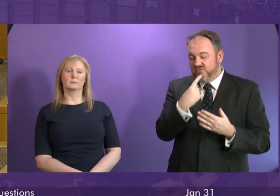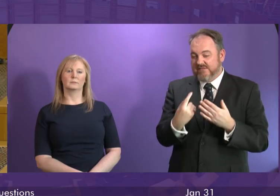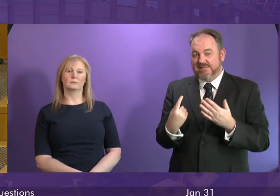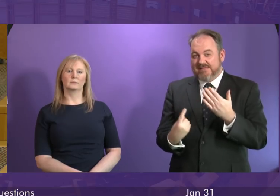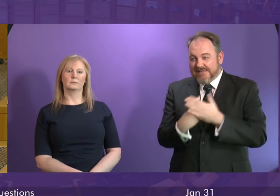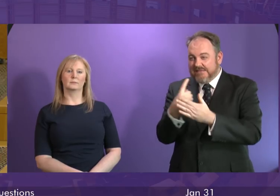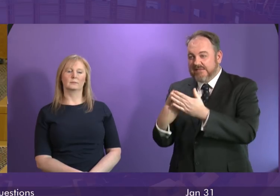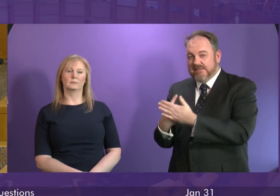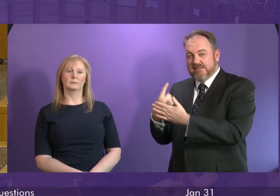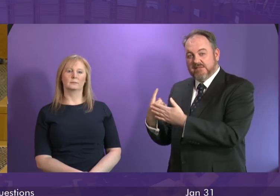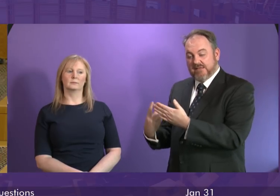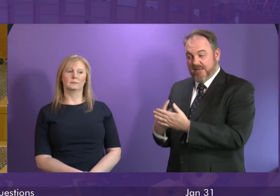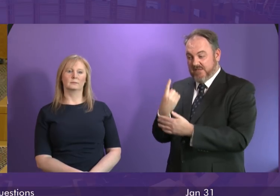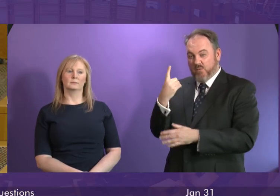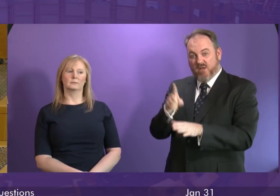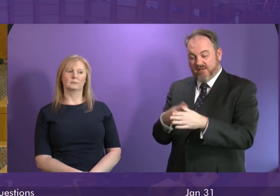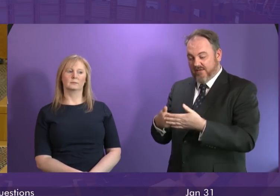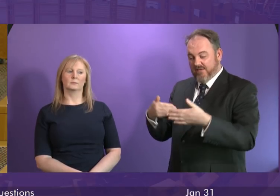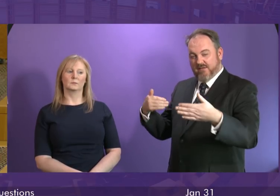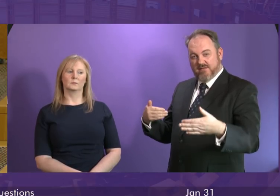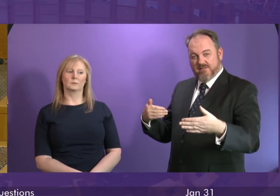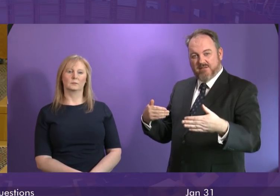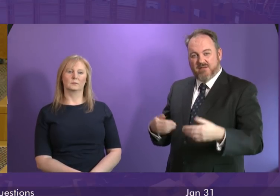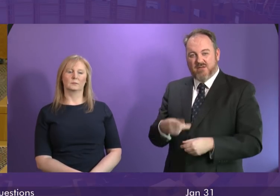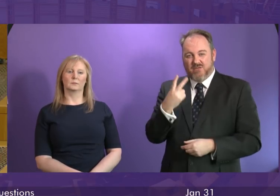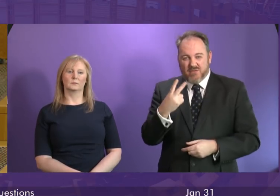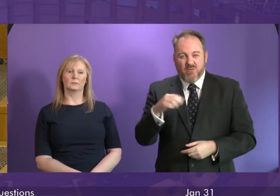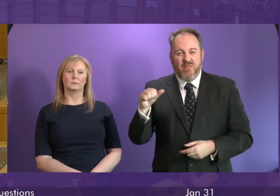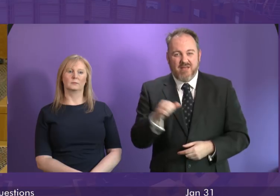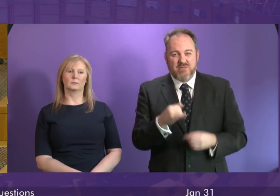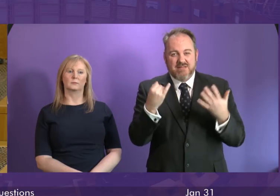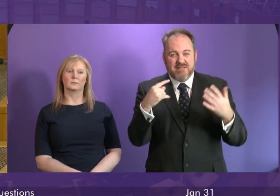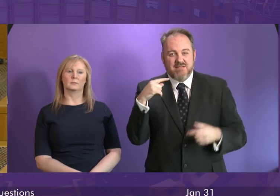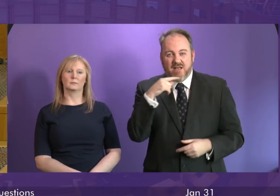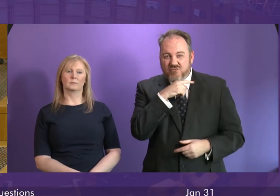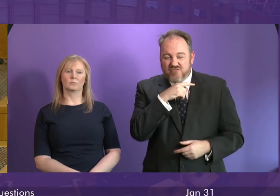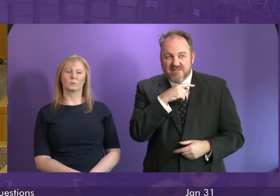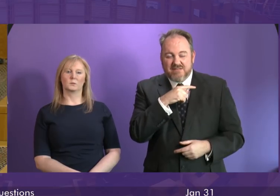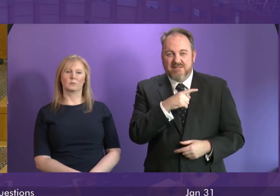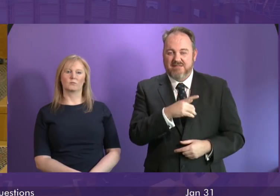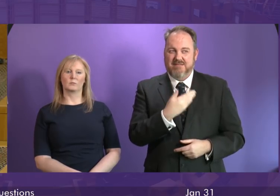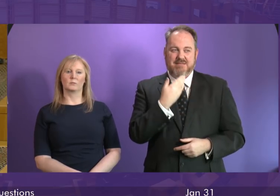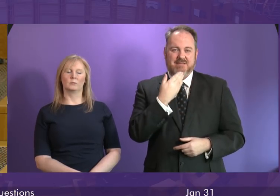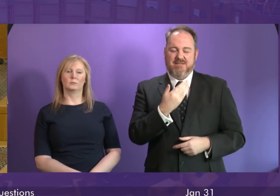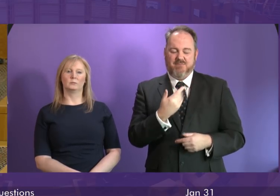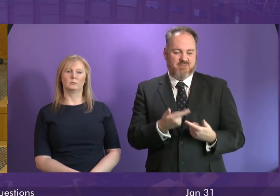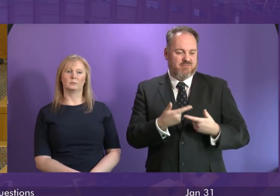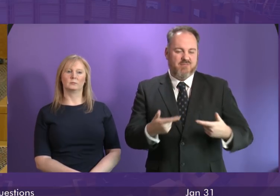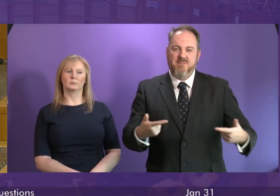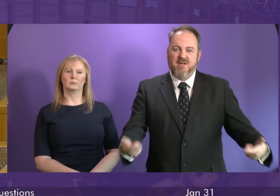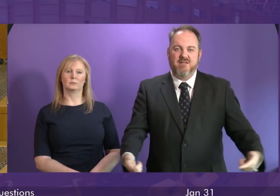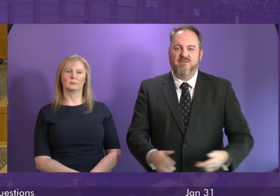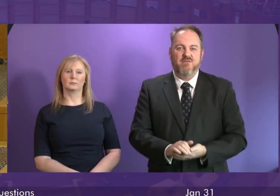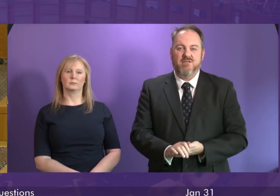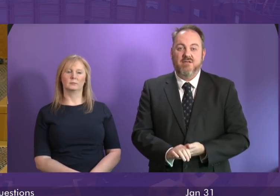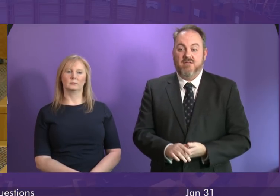in just one year 2,600 doesn't sound like a last resort to me the Scottish Government has